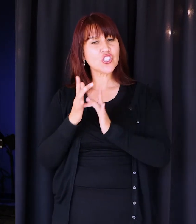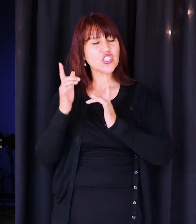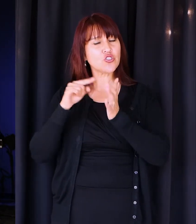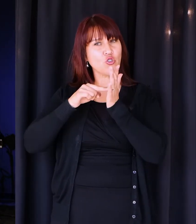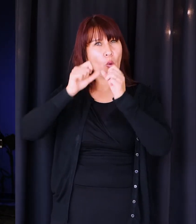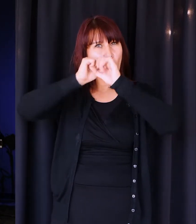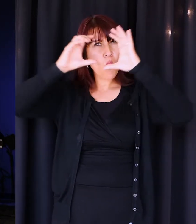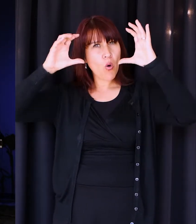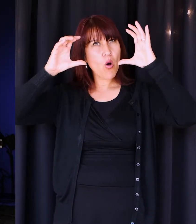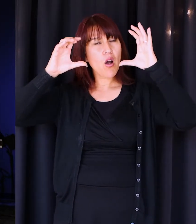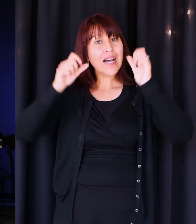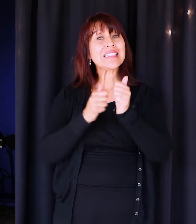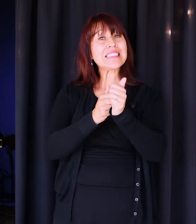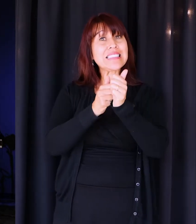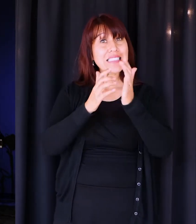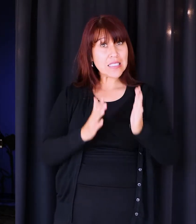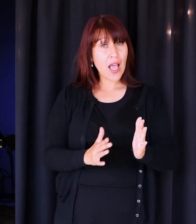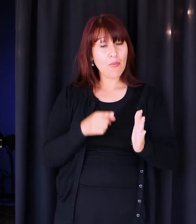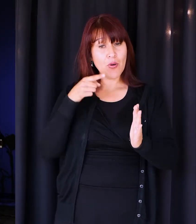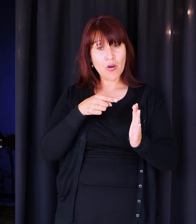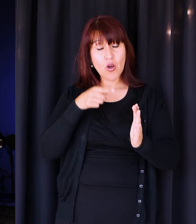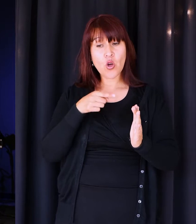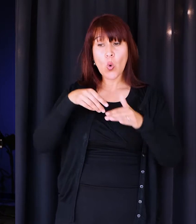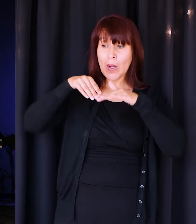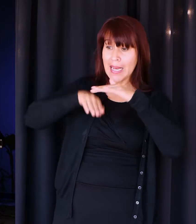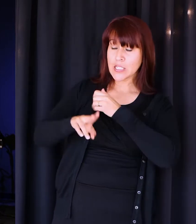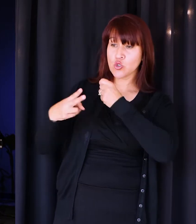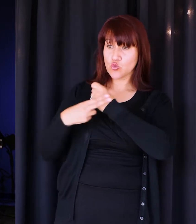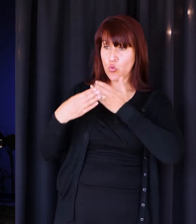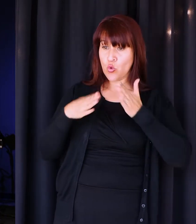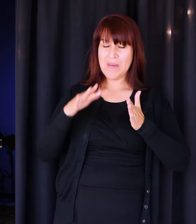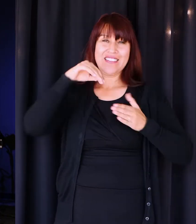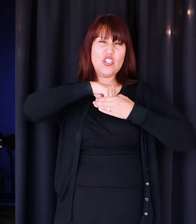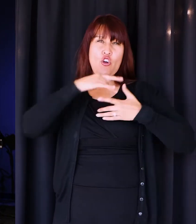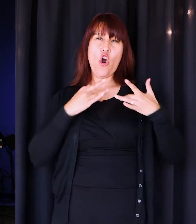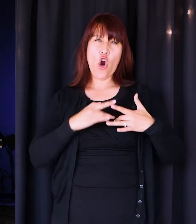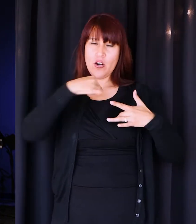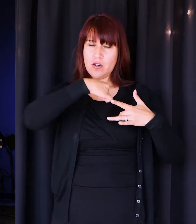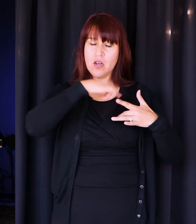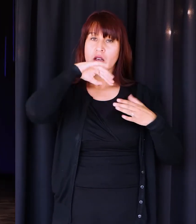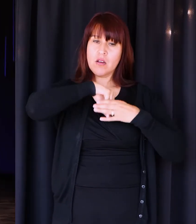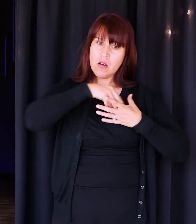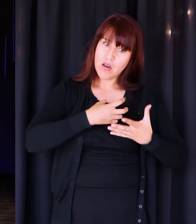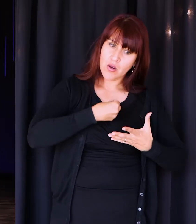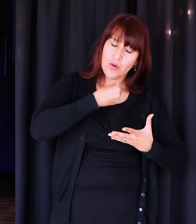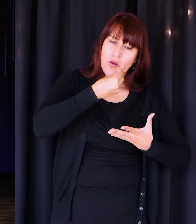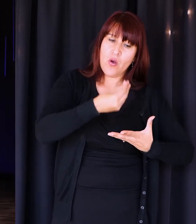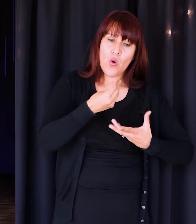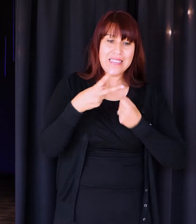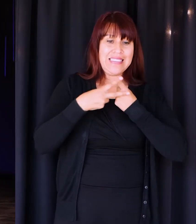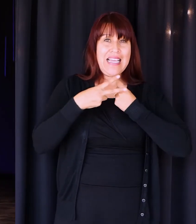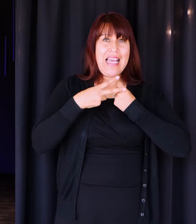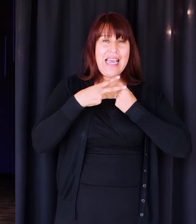a picture here. He says, a disciple will go into the storeroom of their heart and a disciple will pull out what, what he's